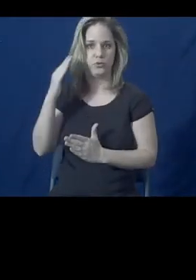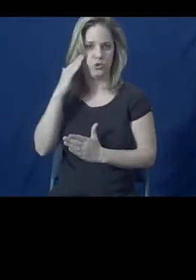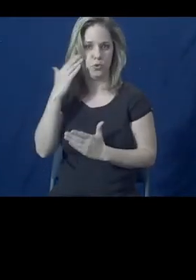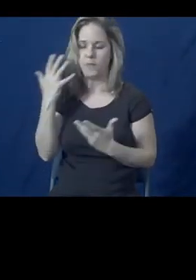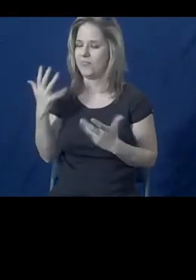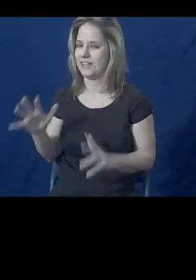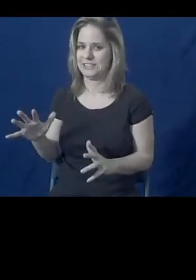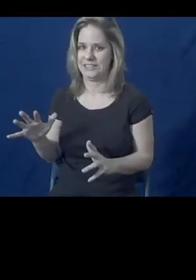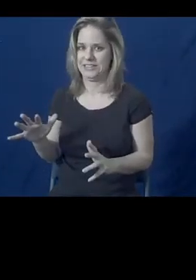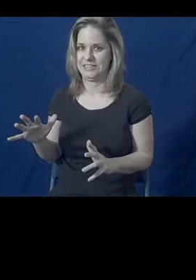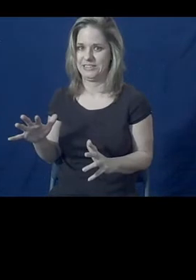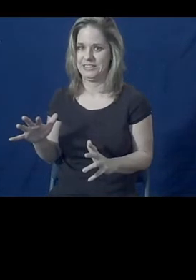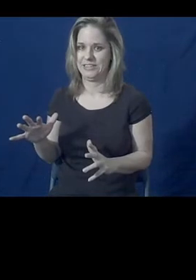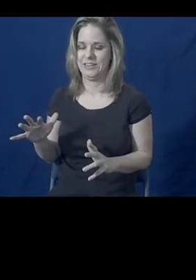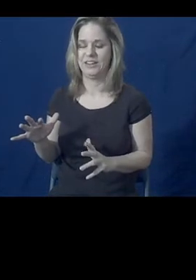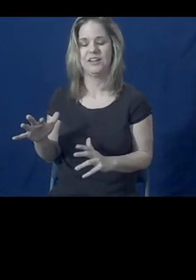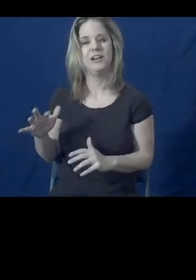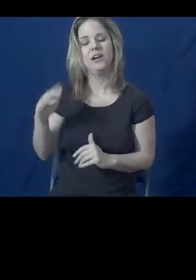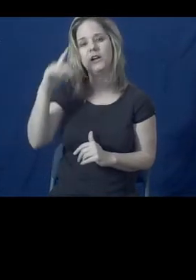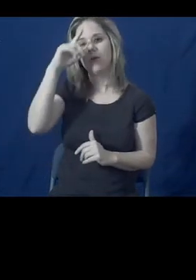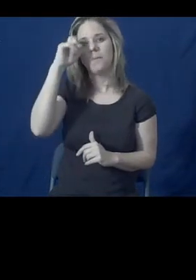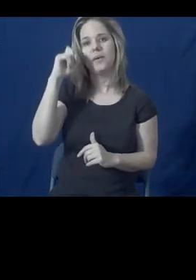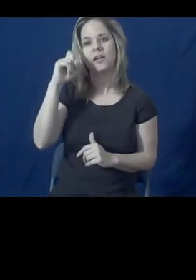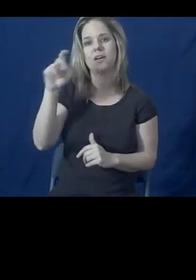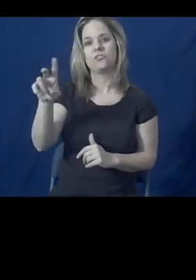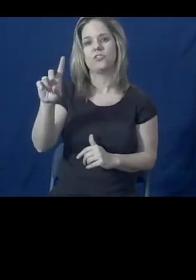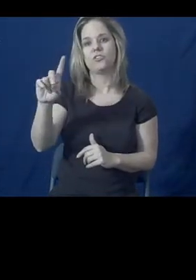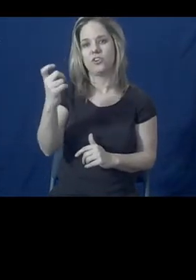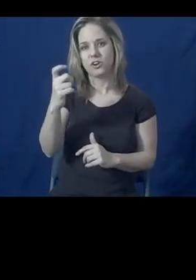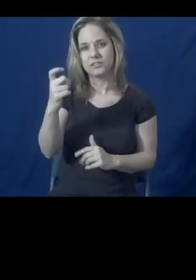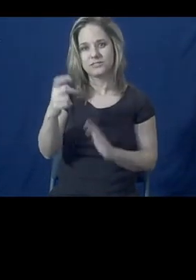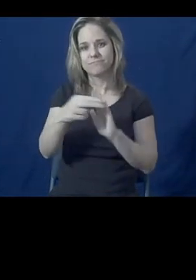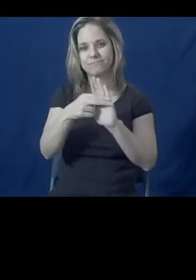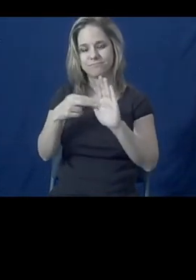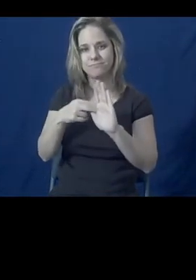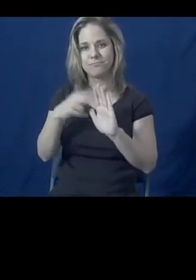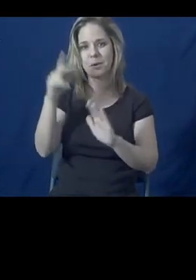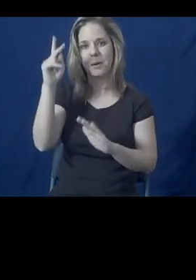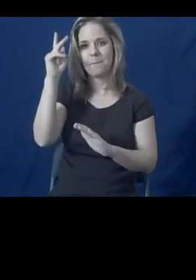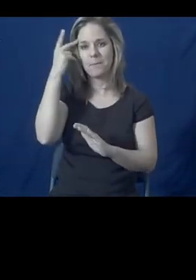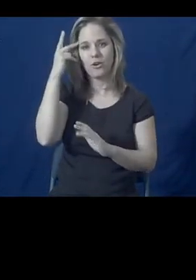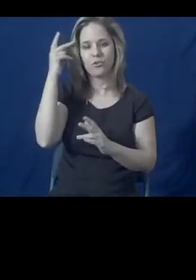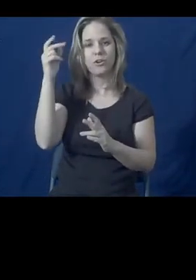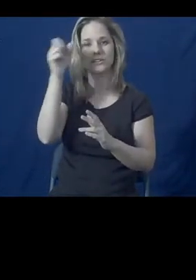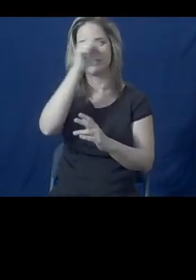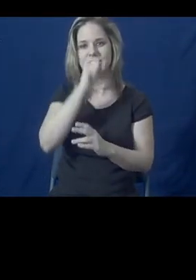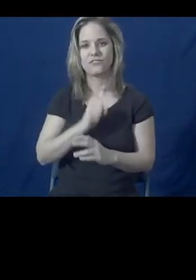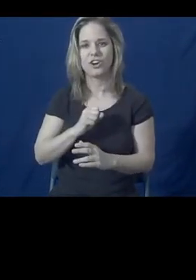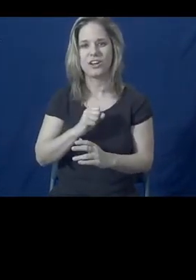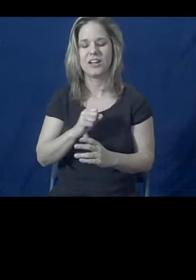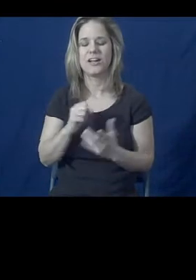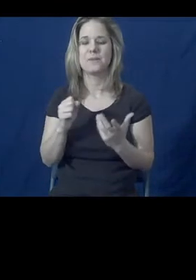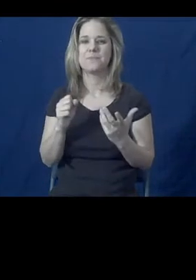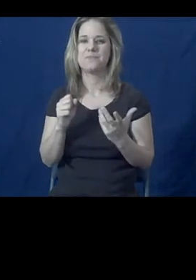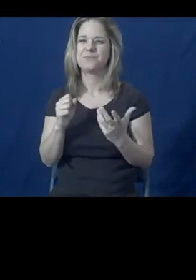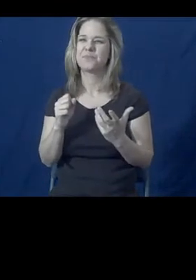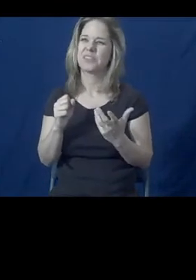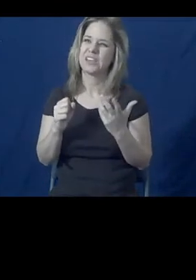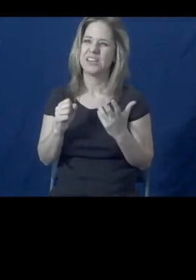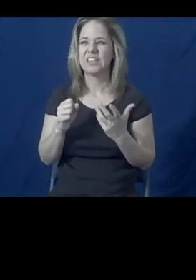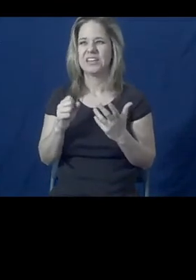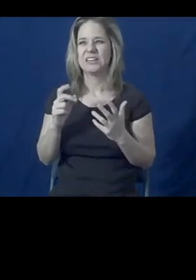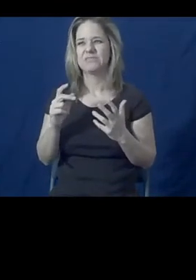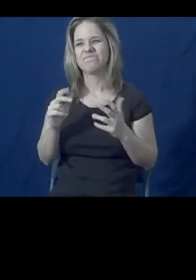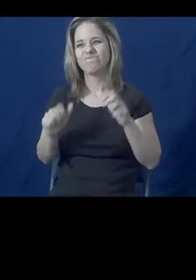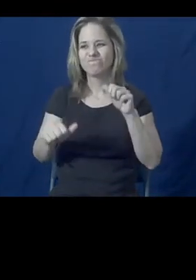Because of her diagnosis of paranoid schizophrenia, there was some questions about, you know,